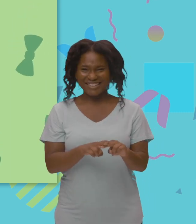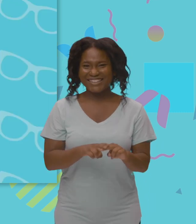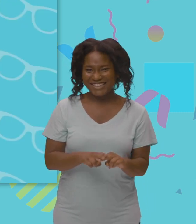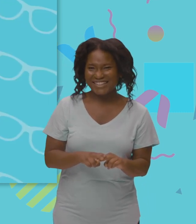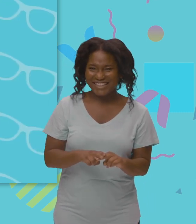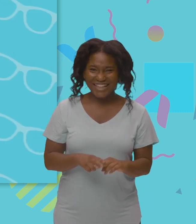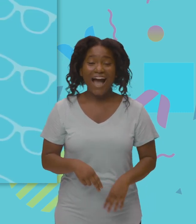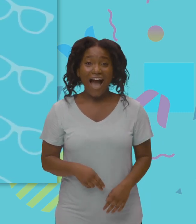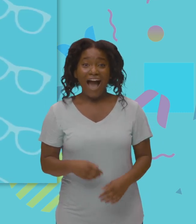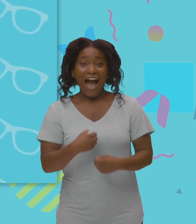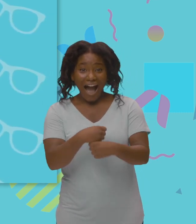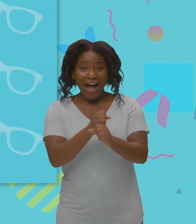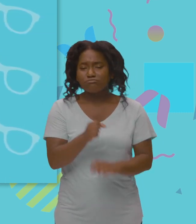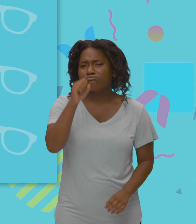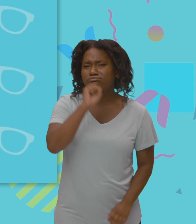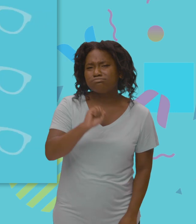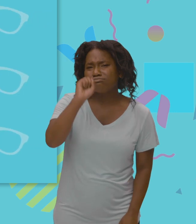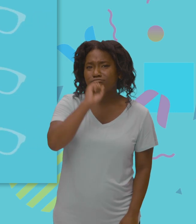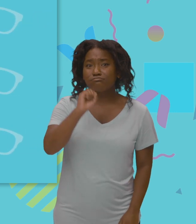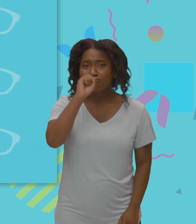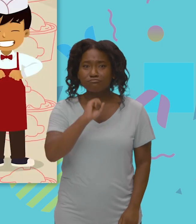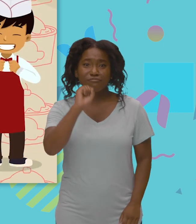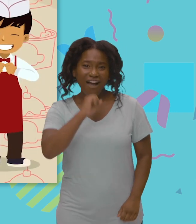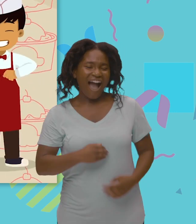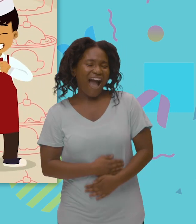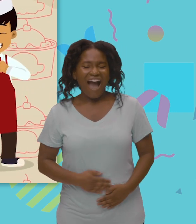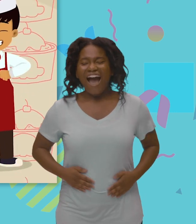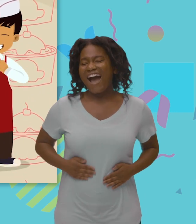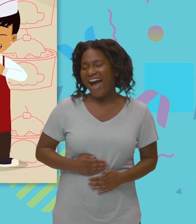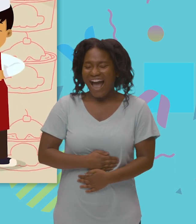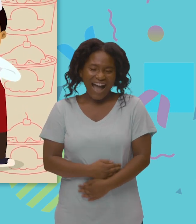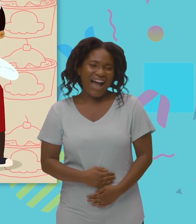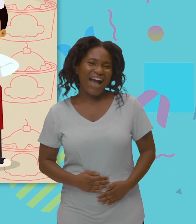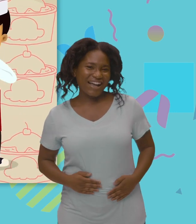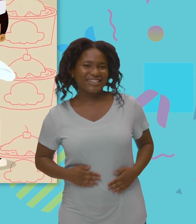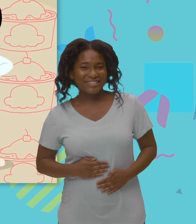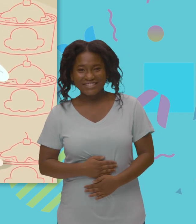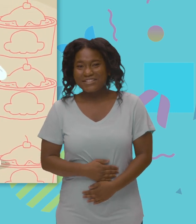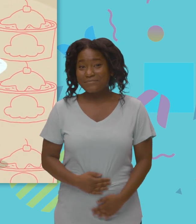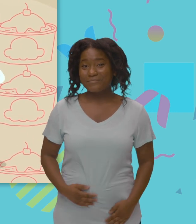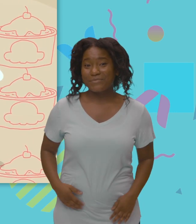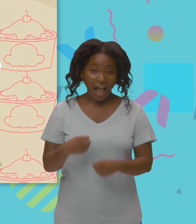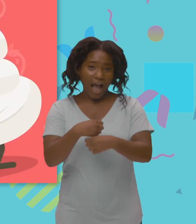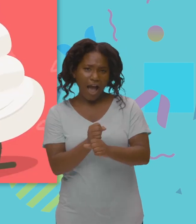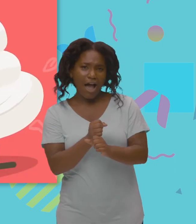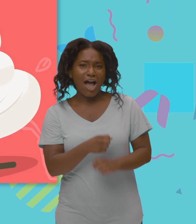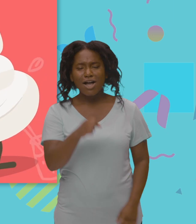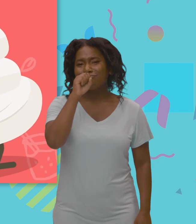Let's make some ice cream for our tummy tums Let's make some funny fun ice cream Let's make some ice